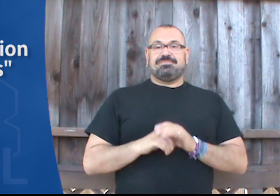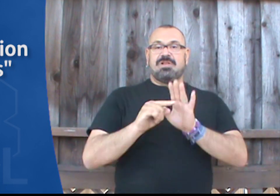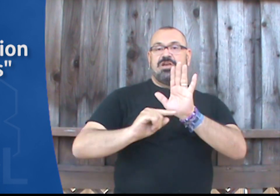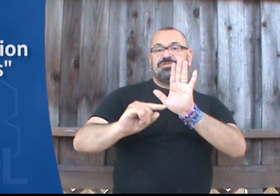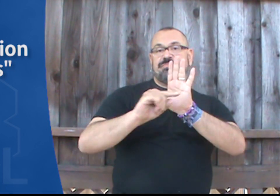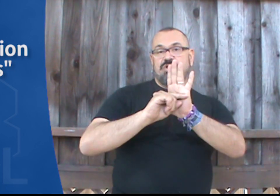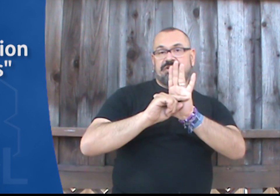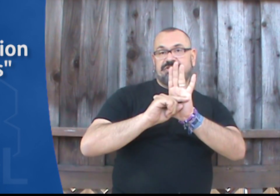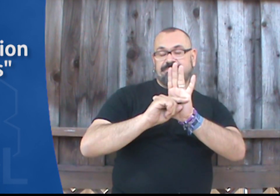Subtraction.